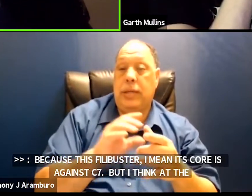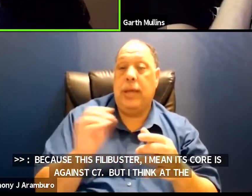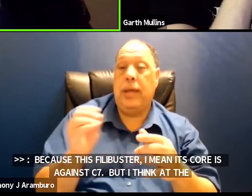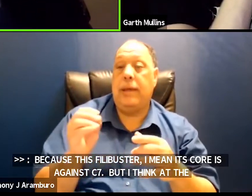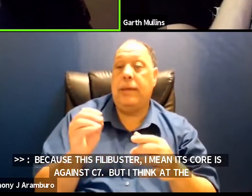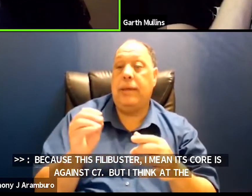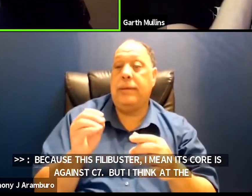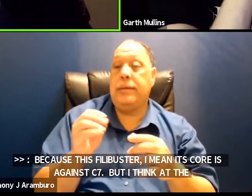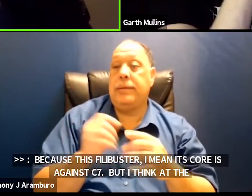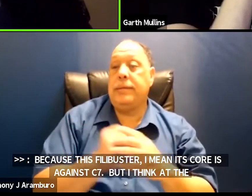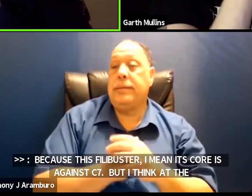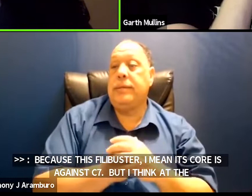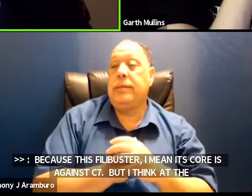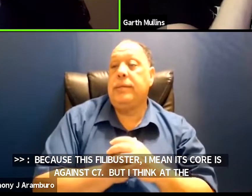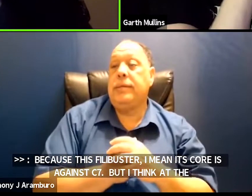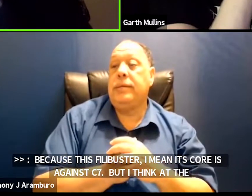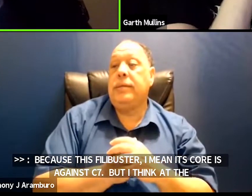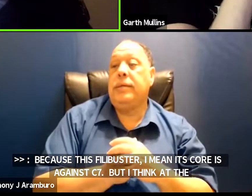like